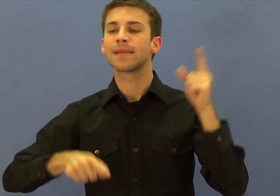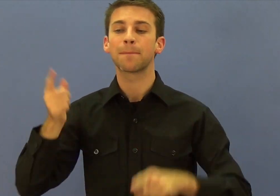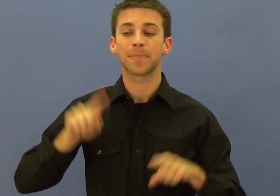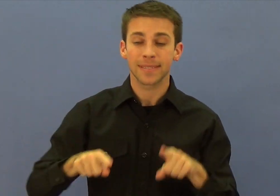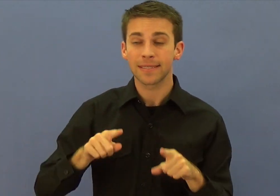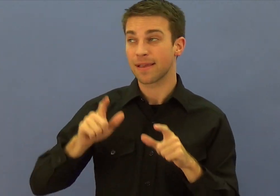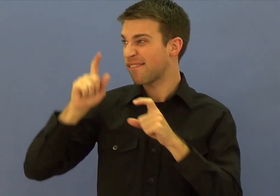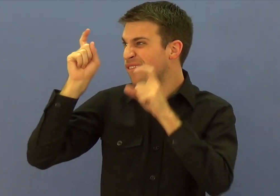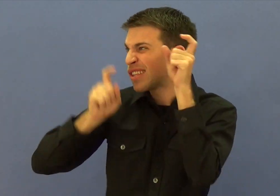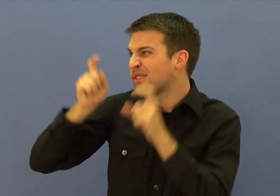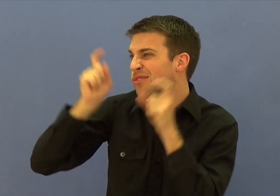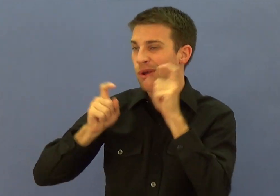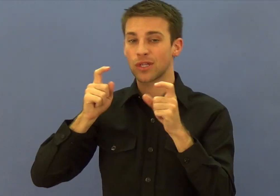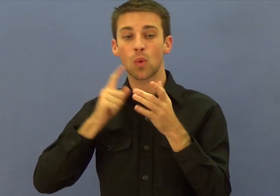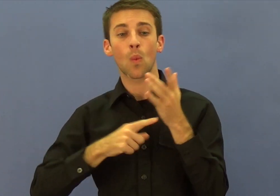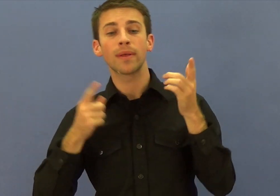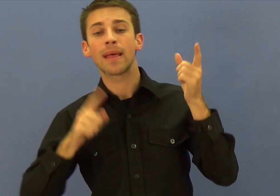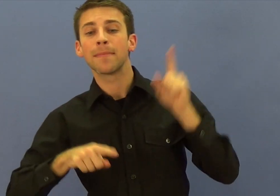reactions, and emotions.